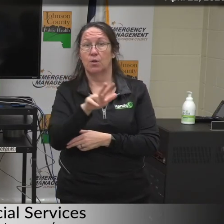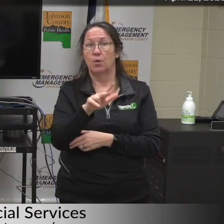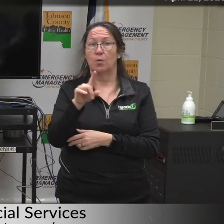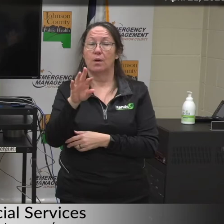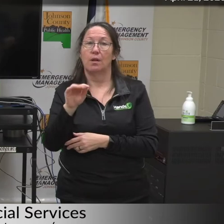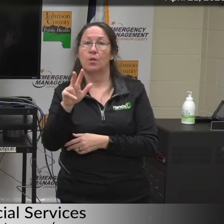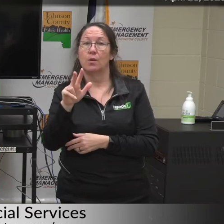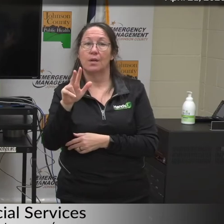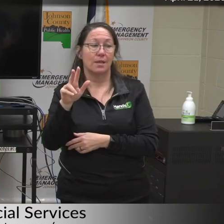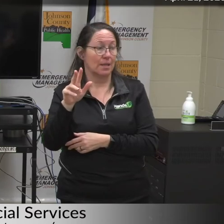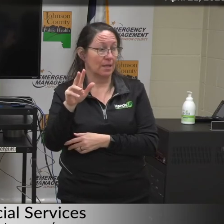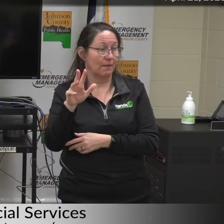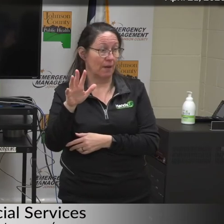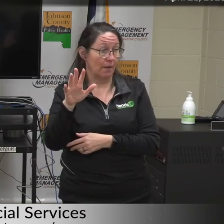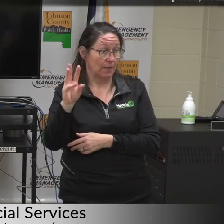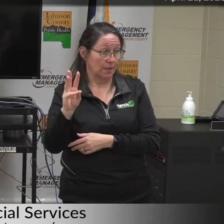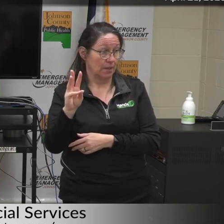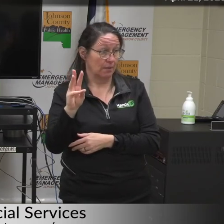-6090.